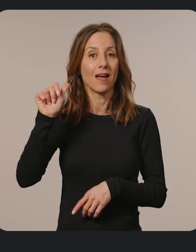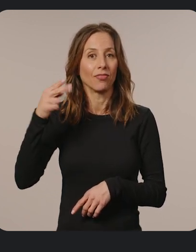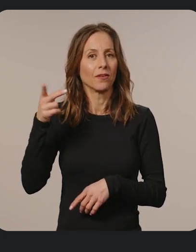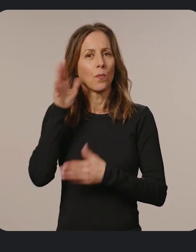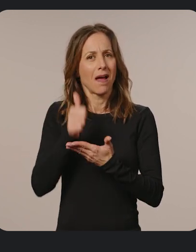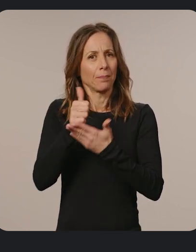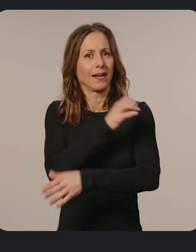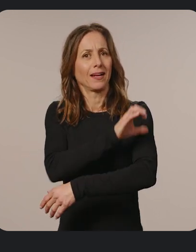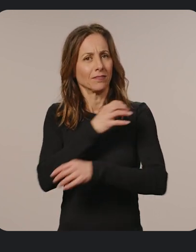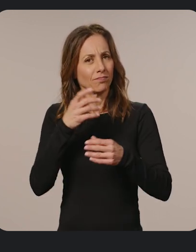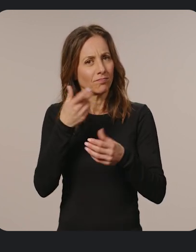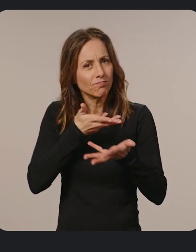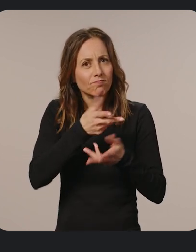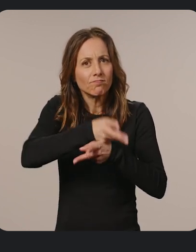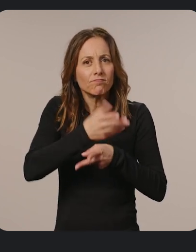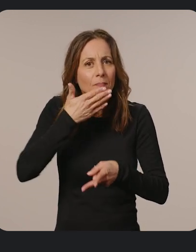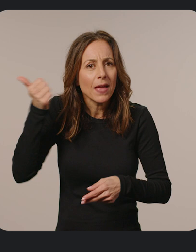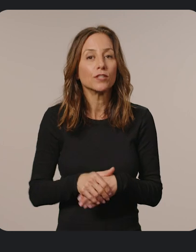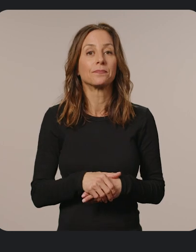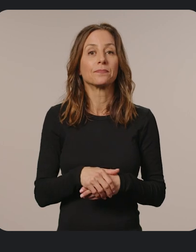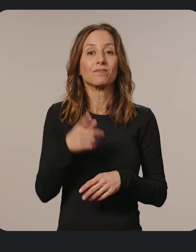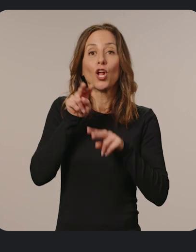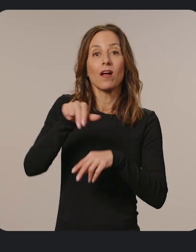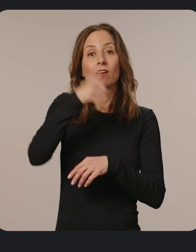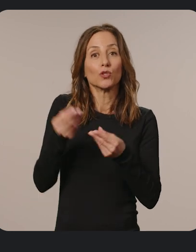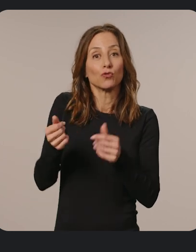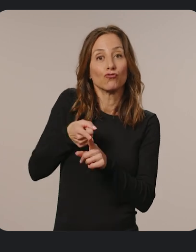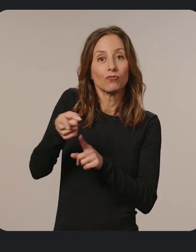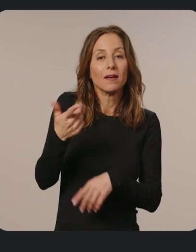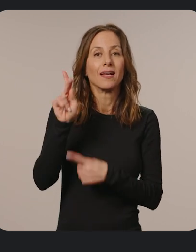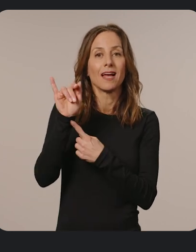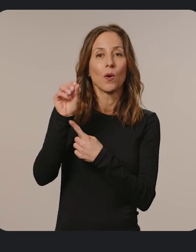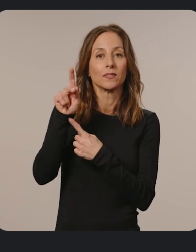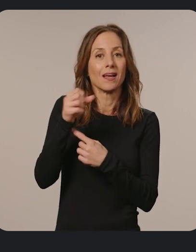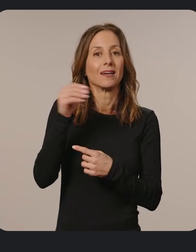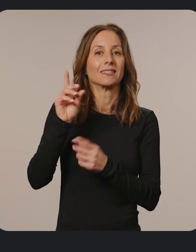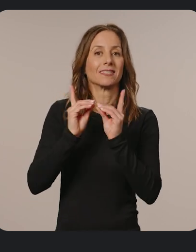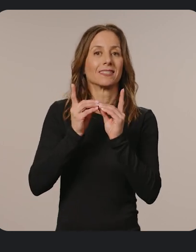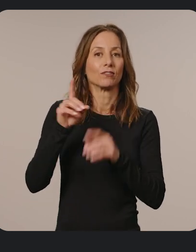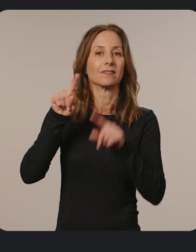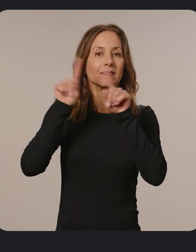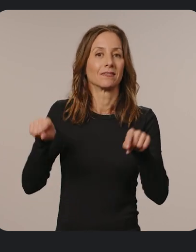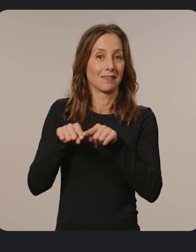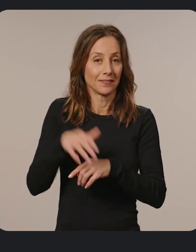help clinicians deliver better care. Let's take a look at another solution track, kiosks and digital signage.